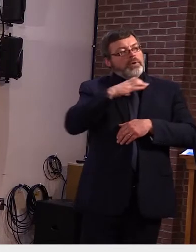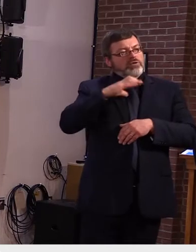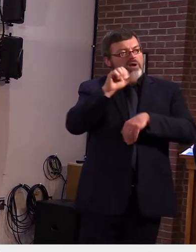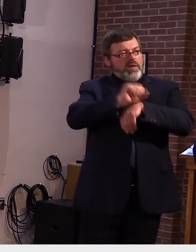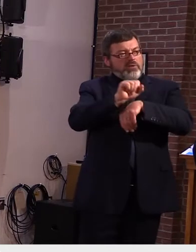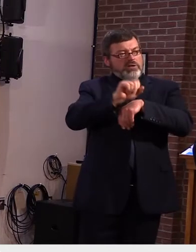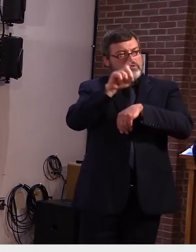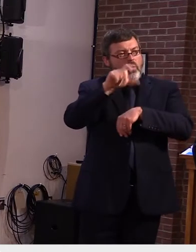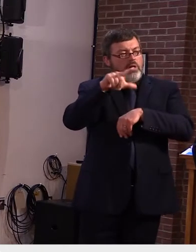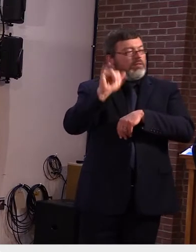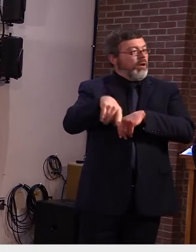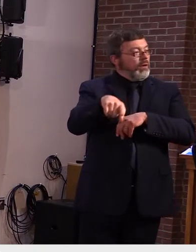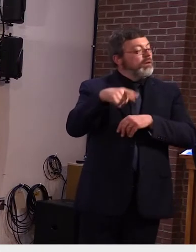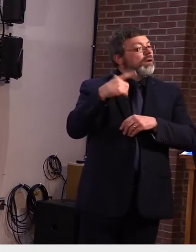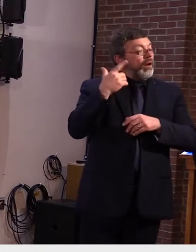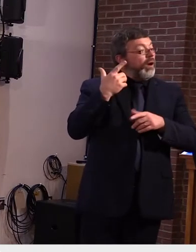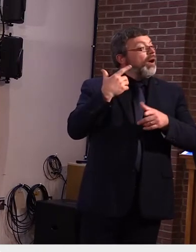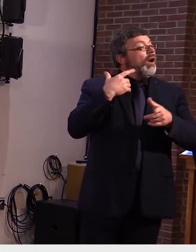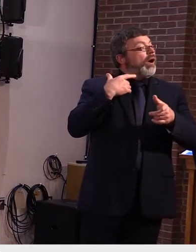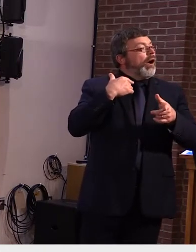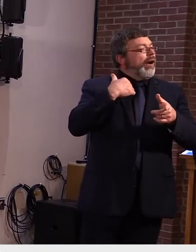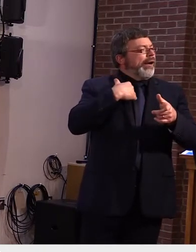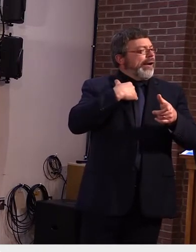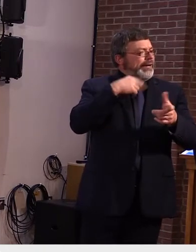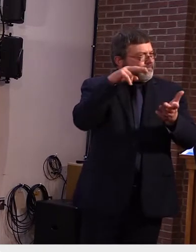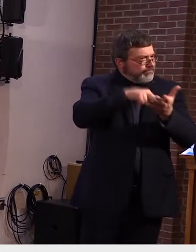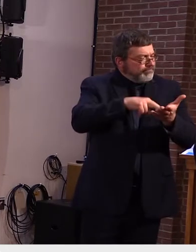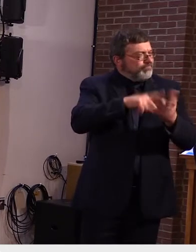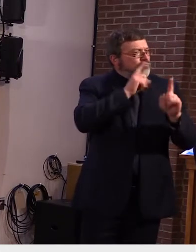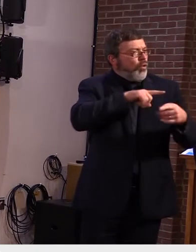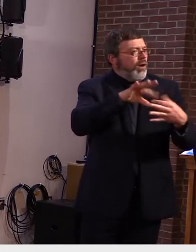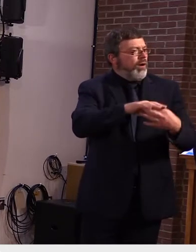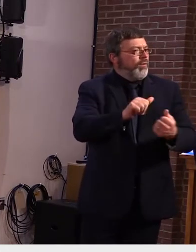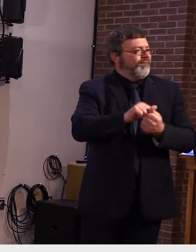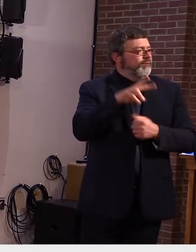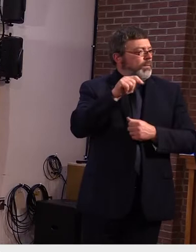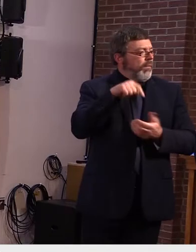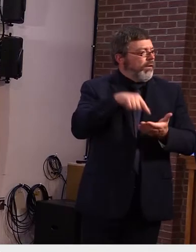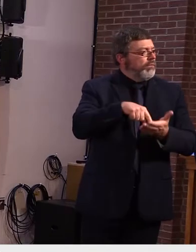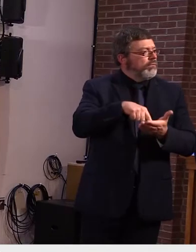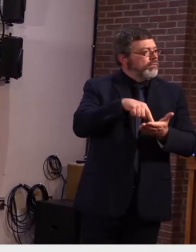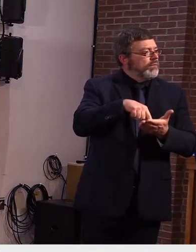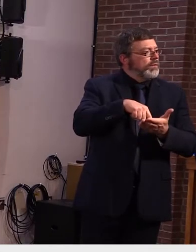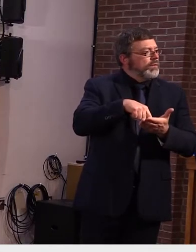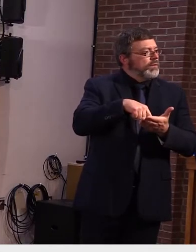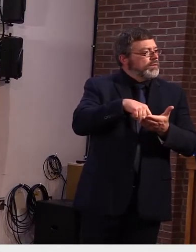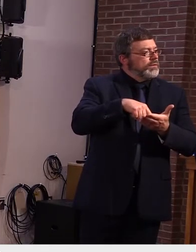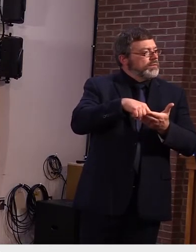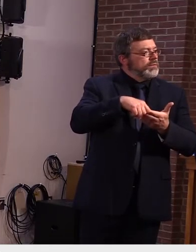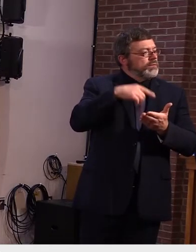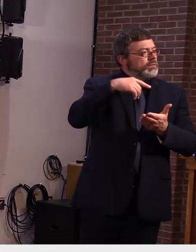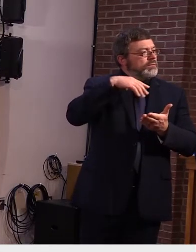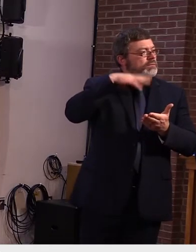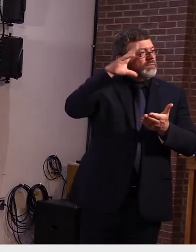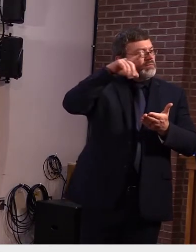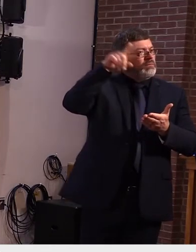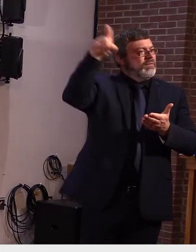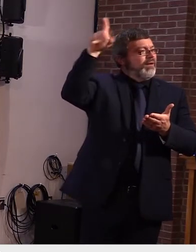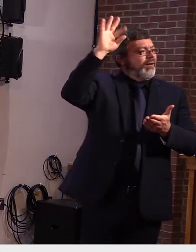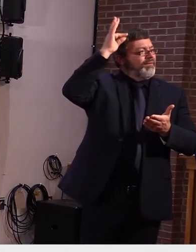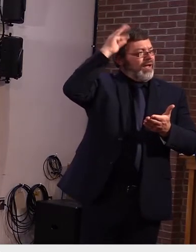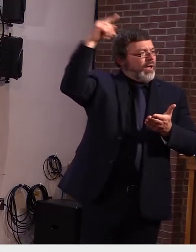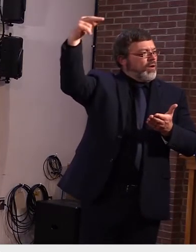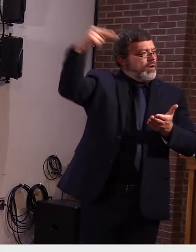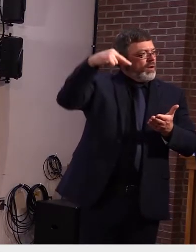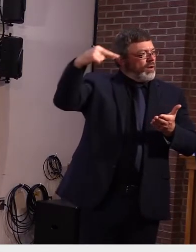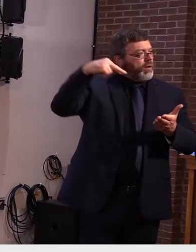with the federal government about other ways of looking at the real rate of unemployment in the state